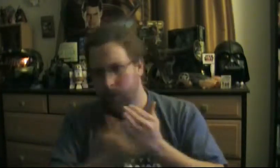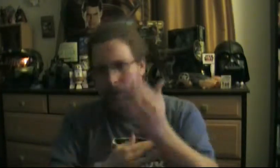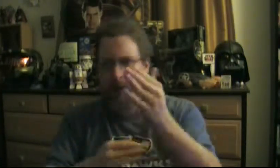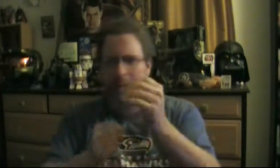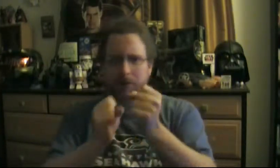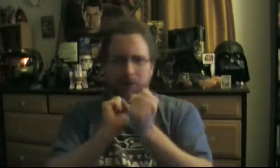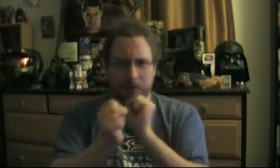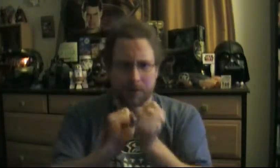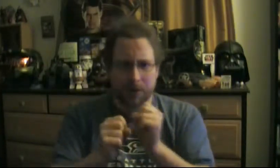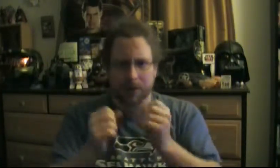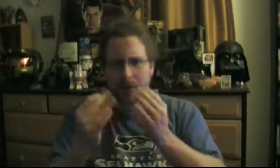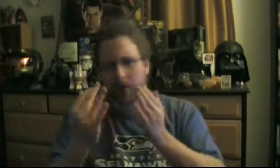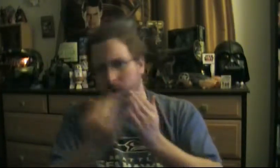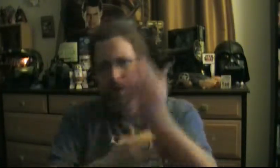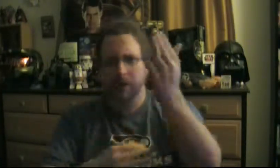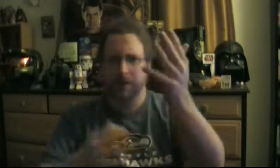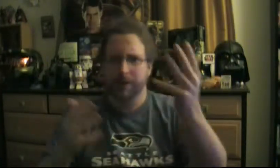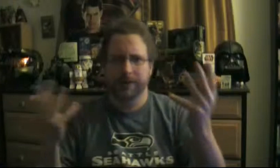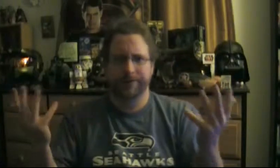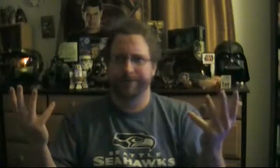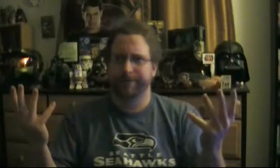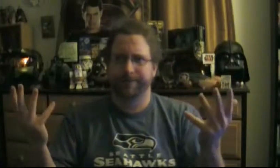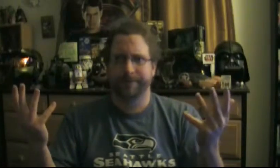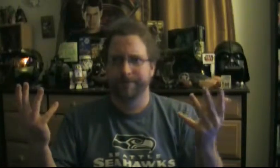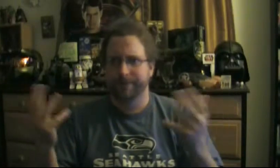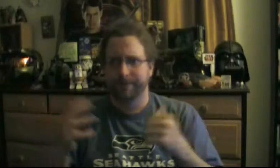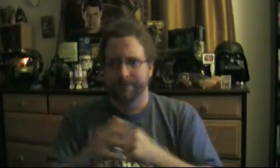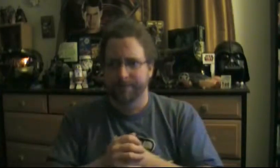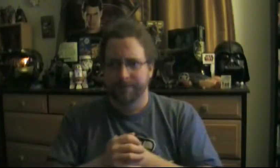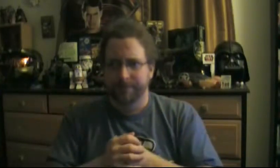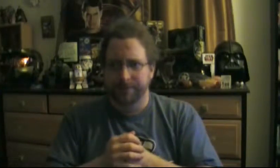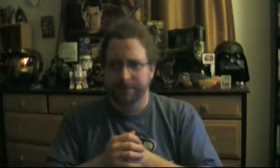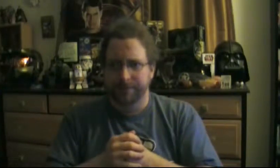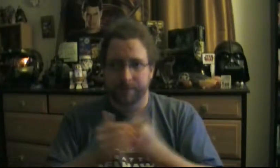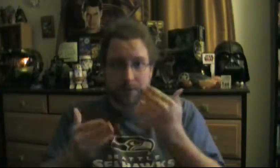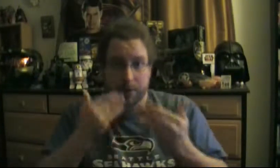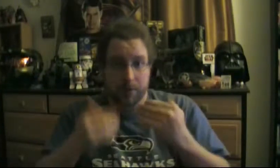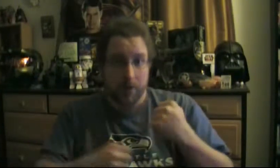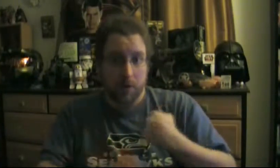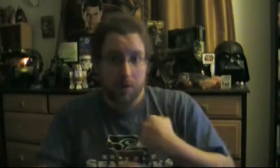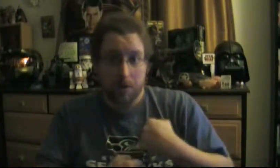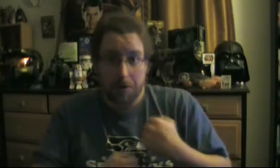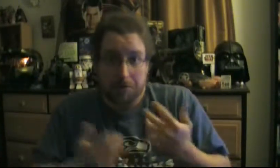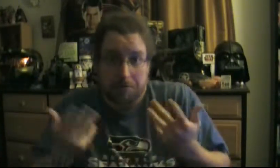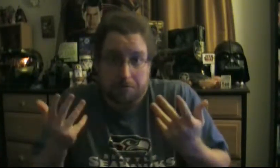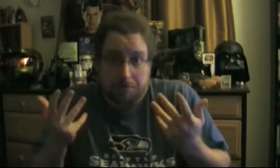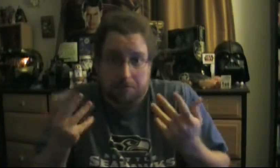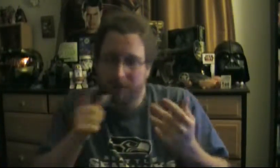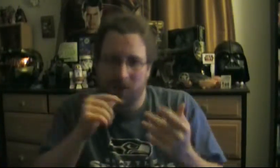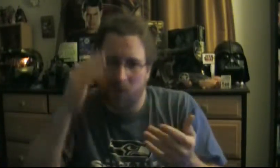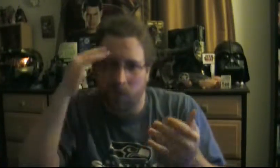I want it to be like you. wanted to do like I want to something like that. I was